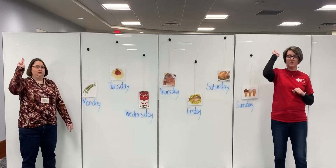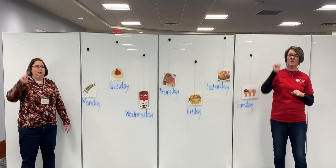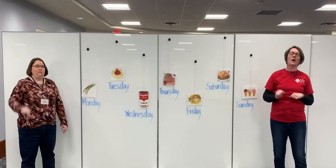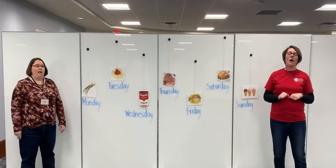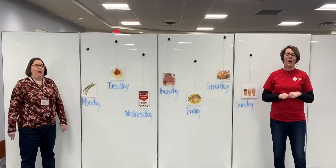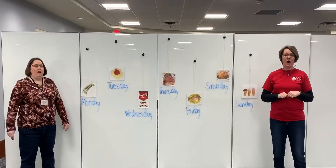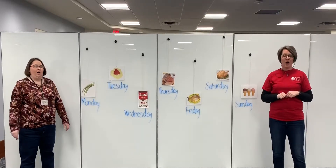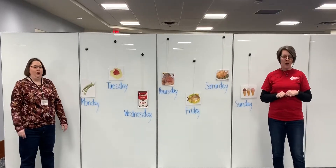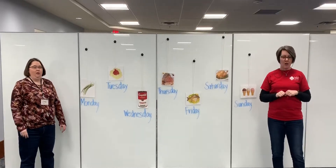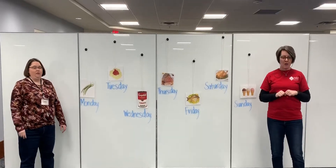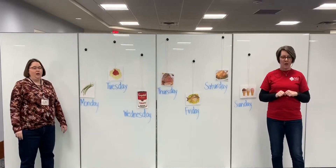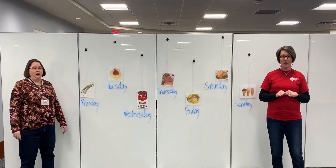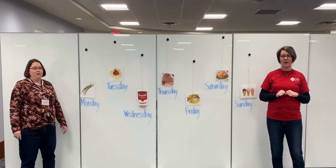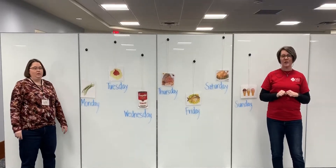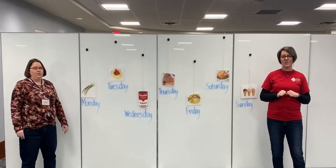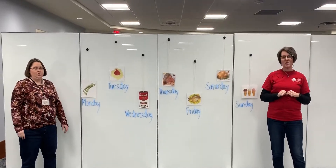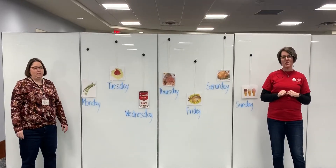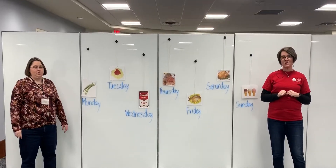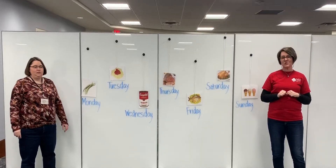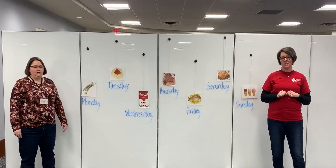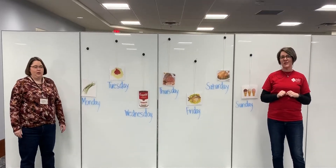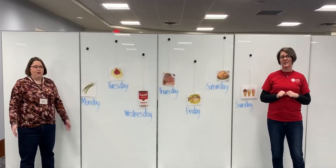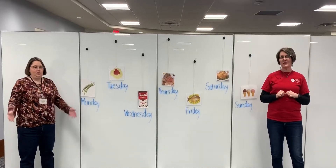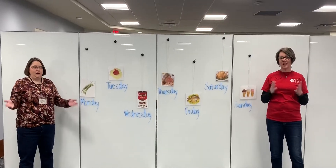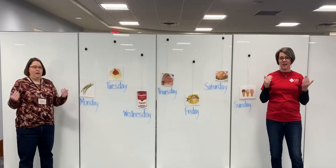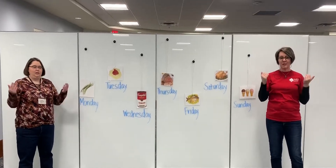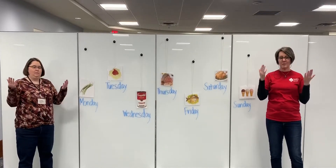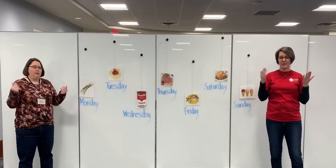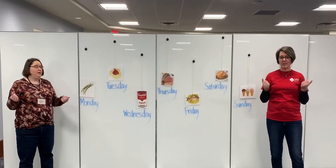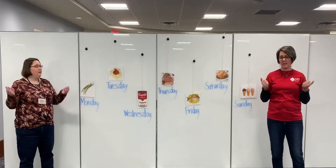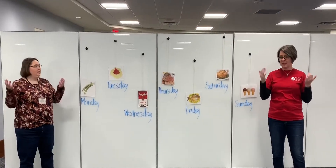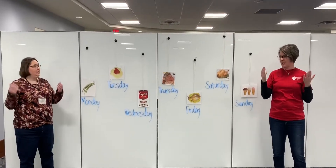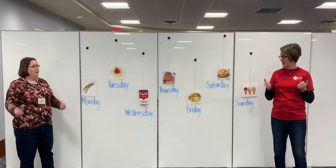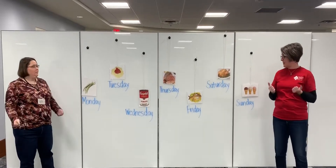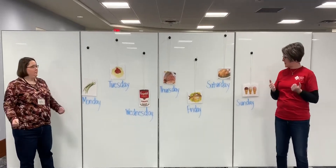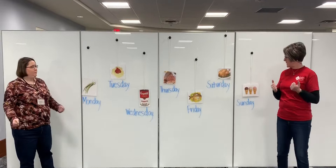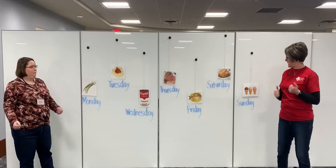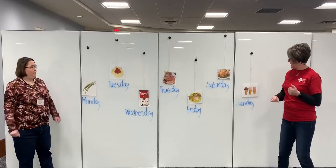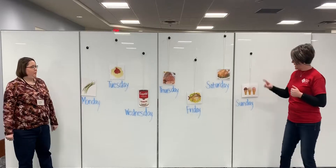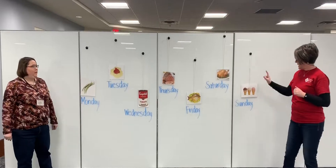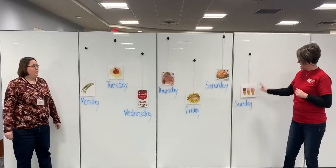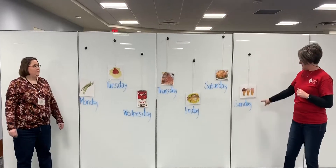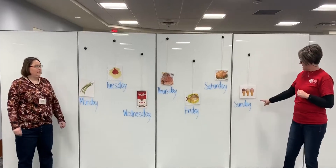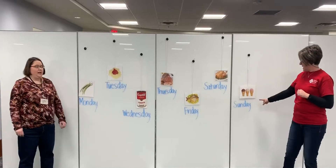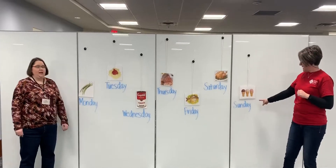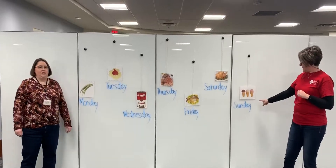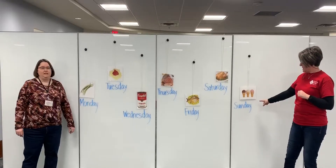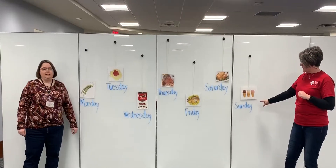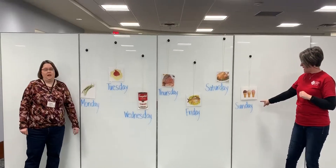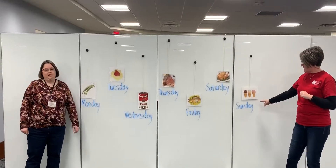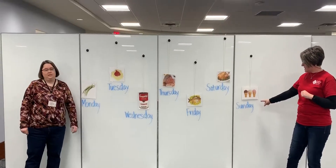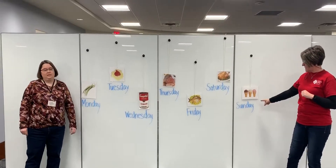All you hungry children come and eat it up. Today is Sunday.